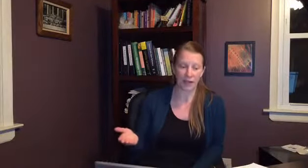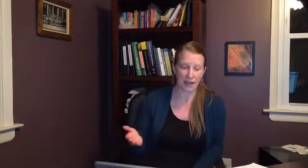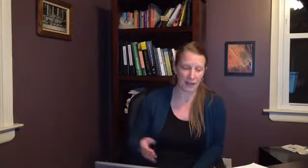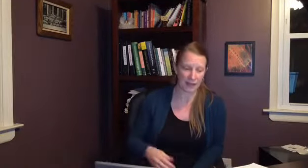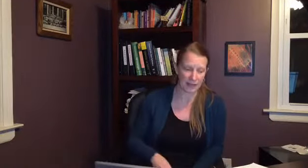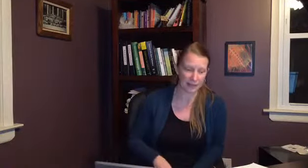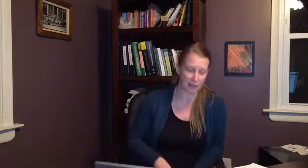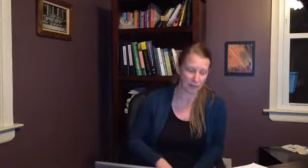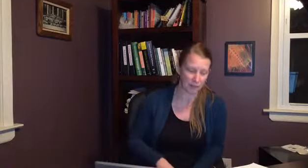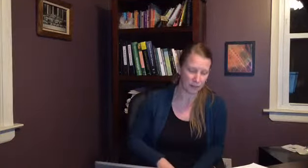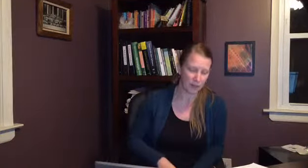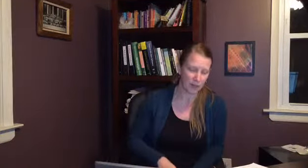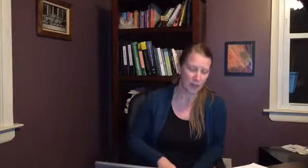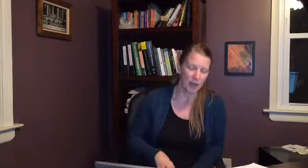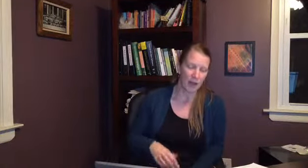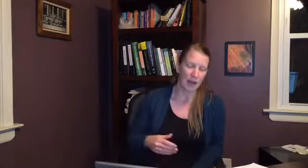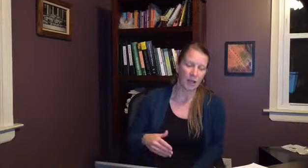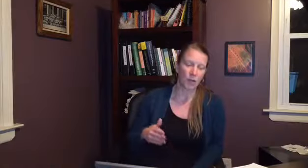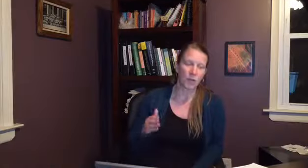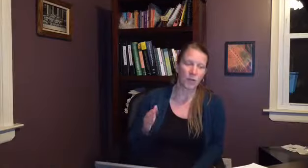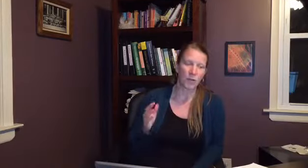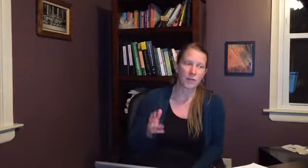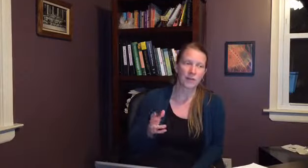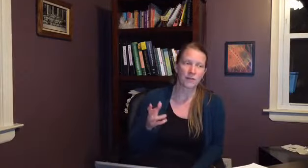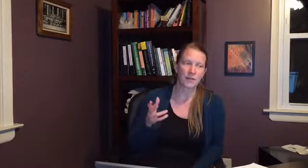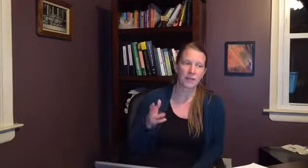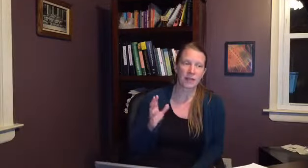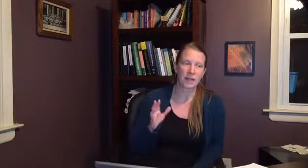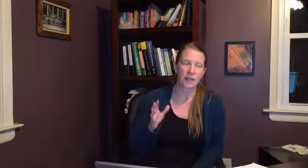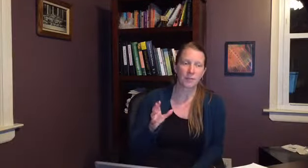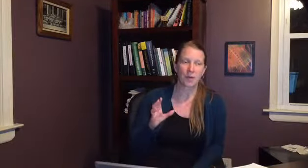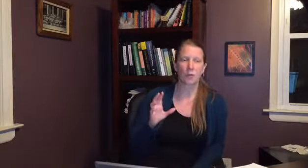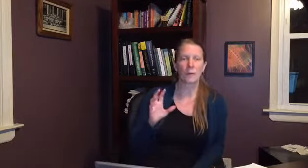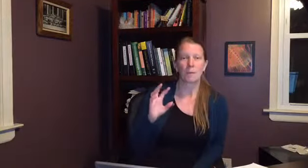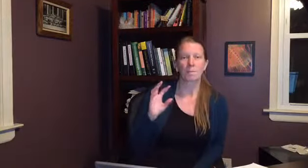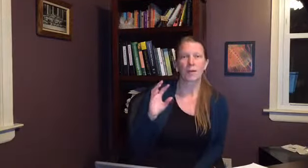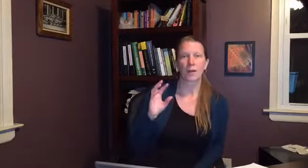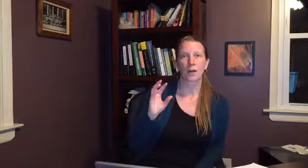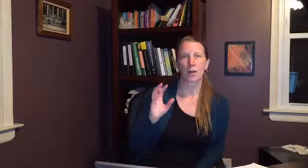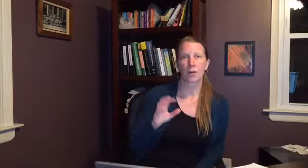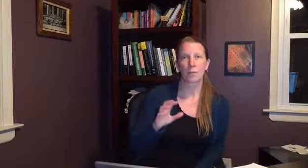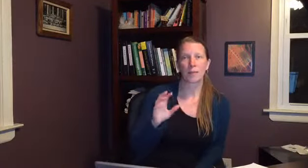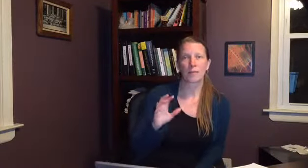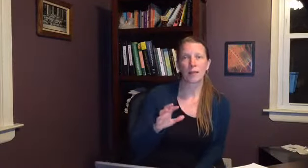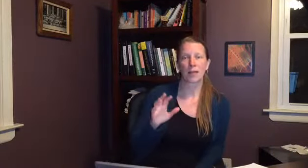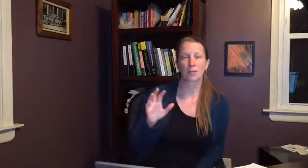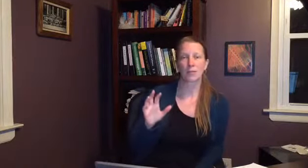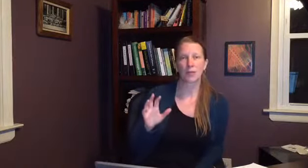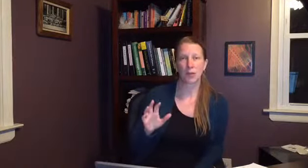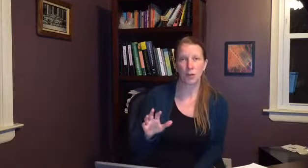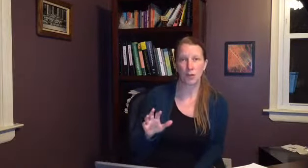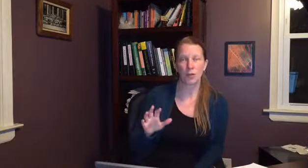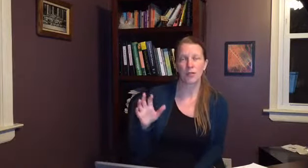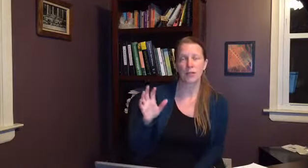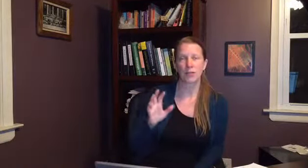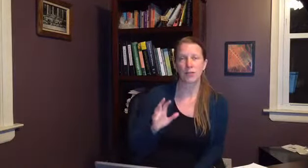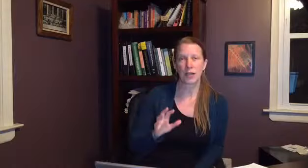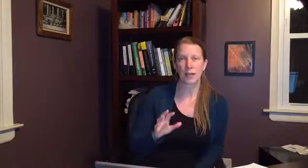having any symptoms and when you think of the different types so herpes type 2 generally